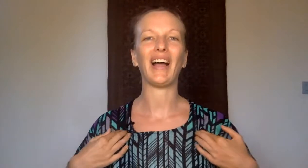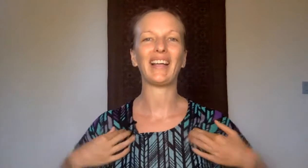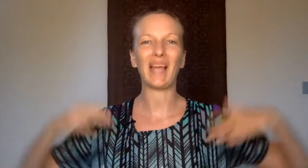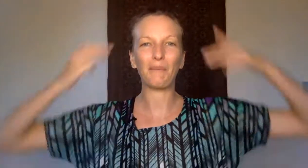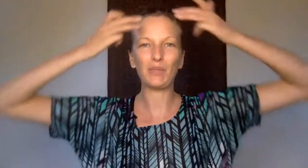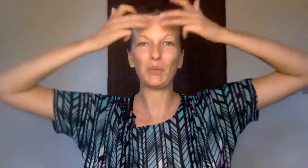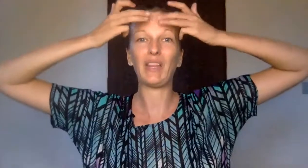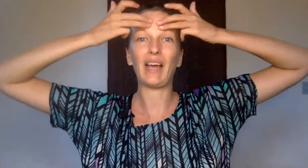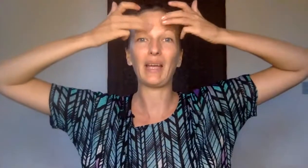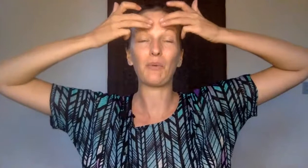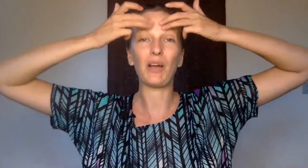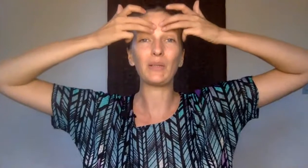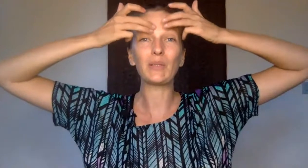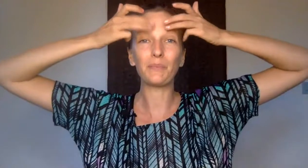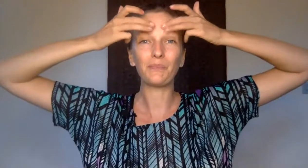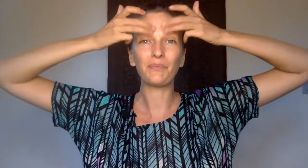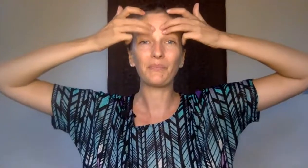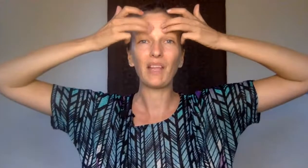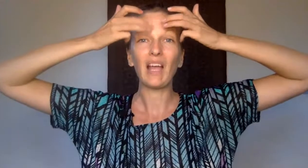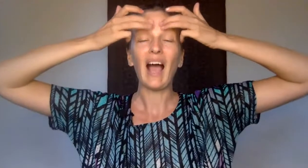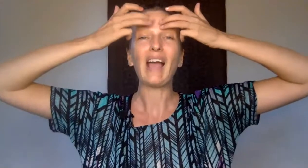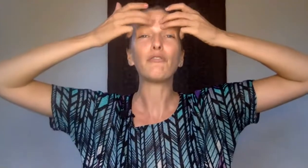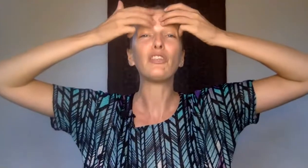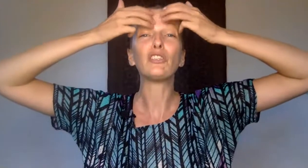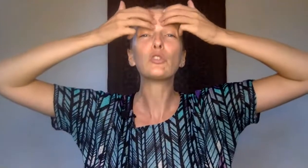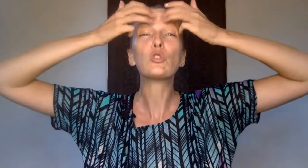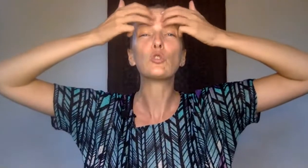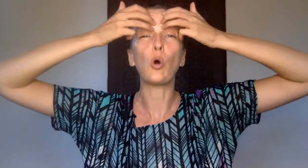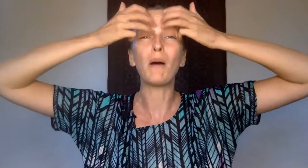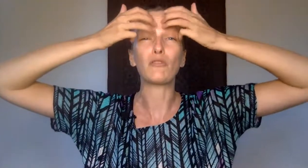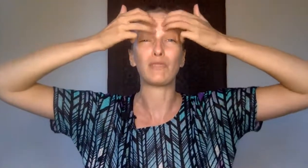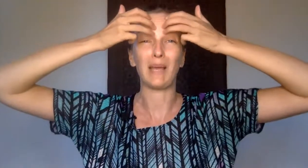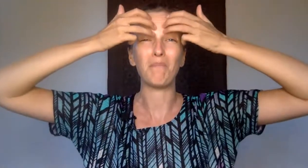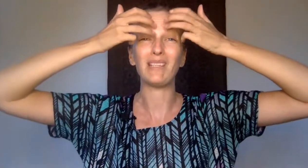Tapping between the eyebrows. I feel so much resentment.